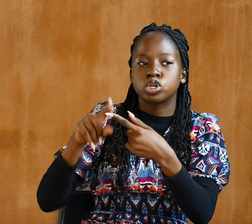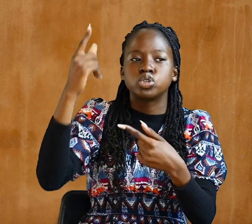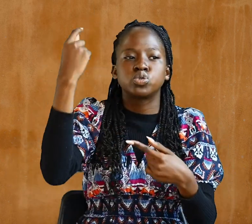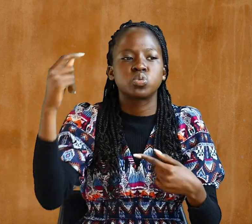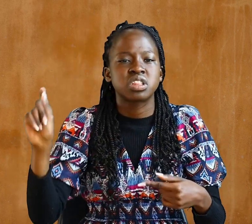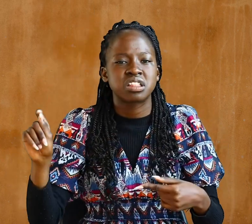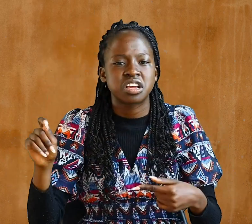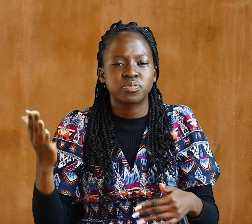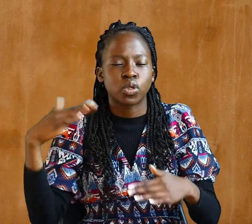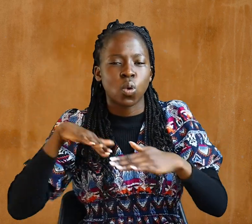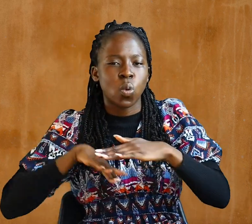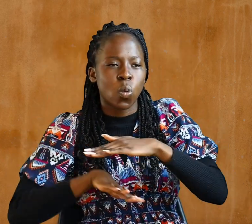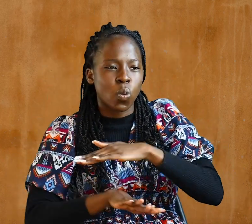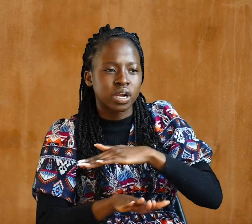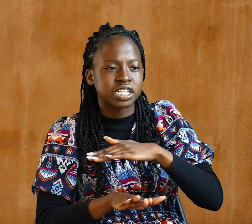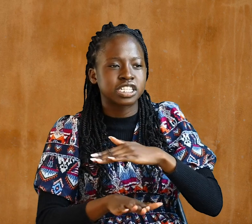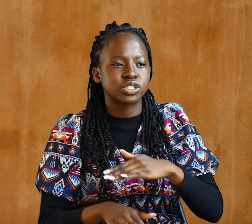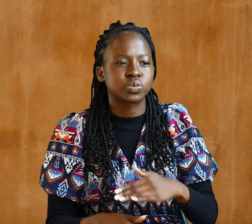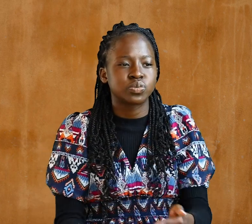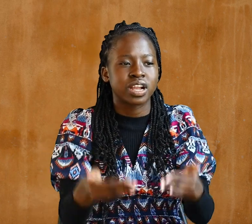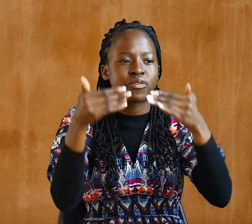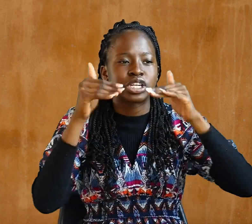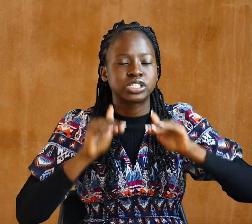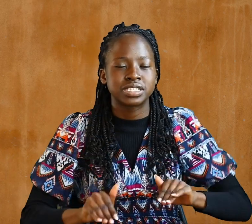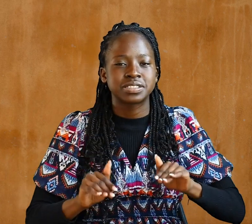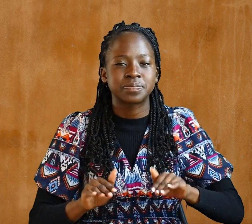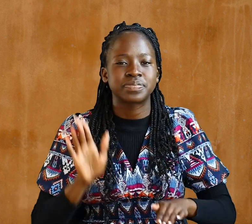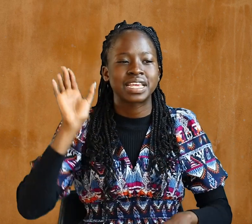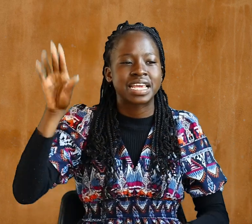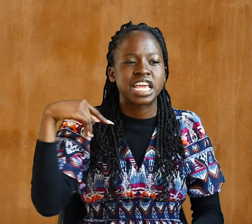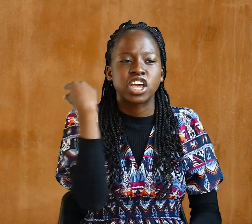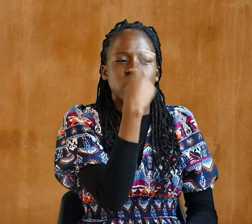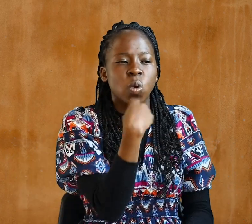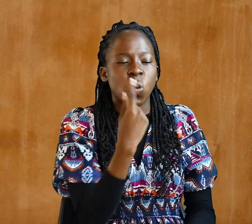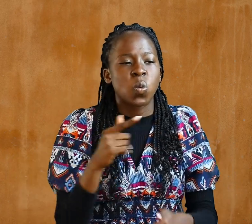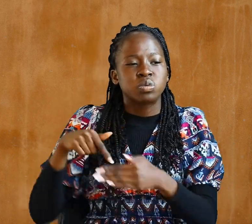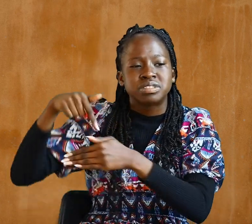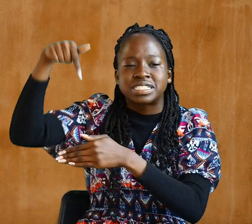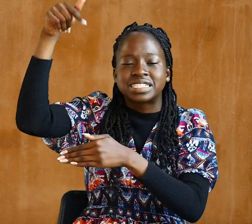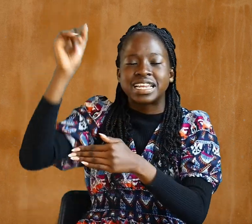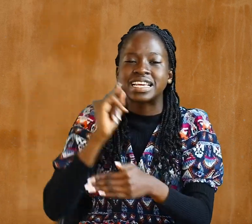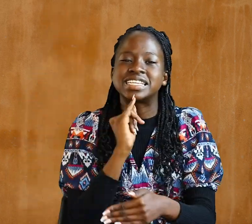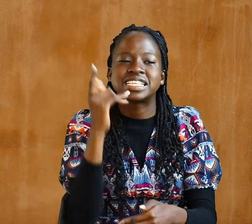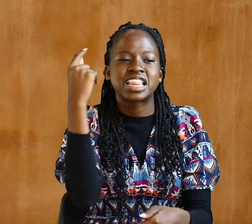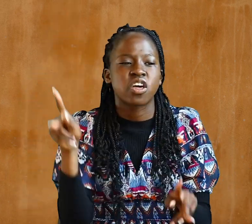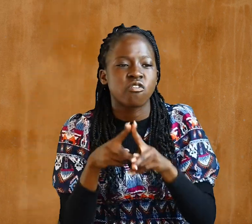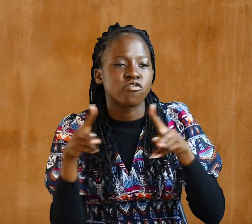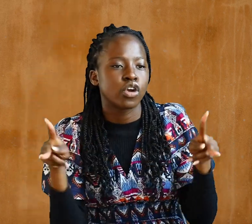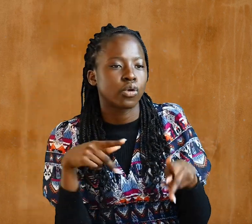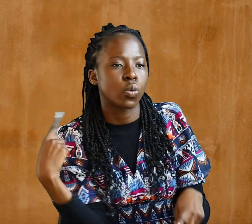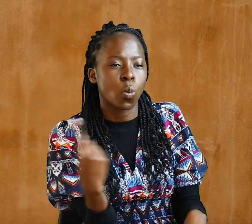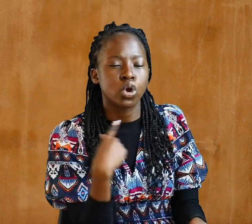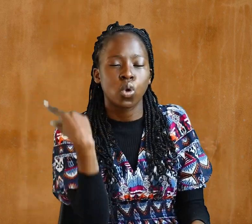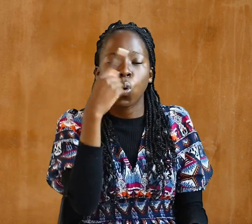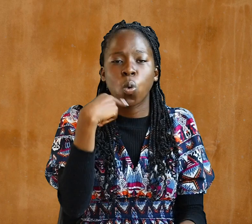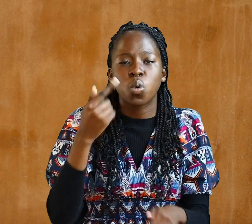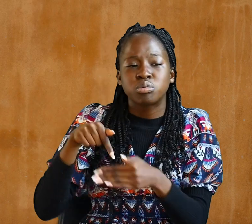earthly regions He who descended is the very one who ascended higher